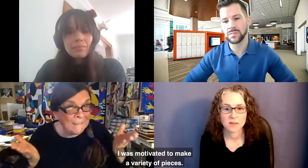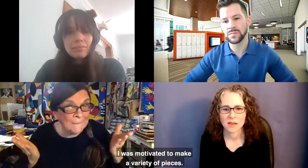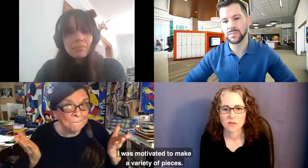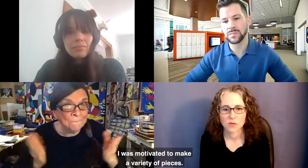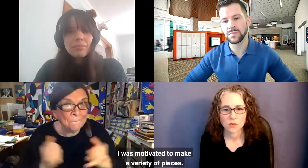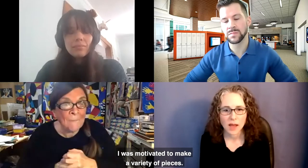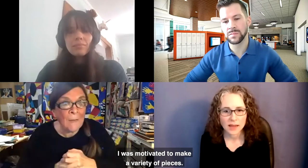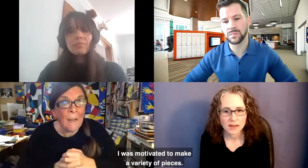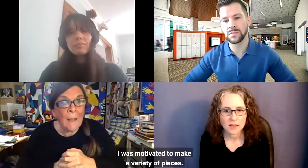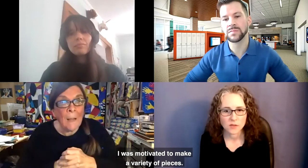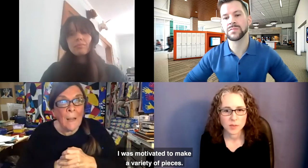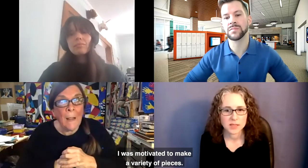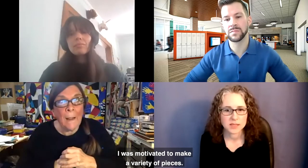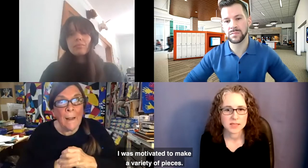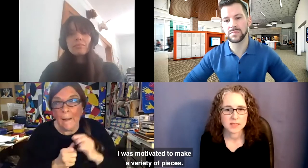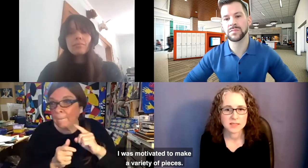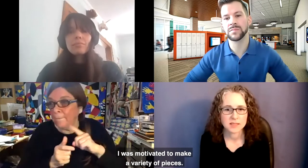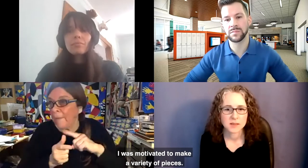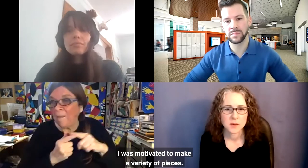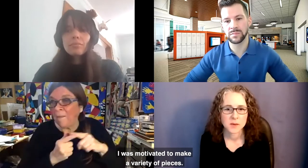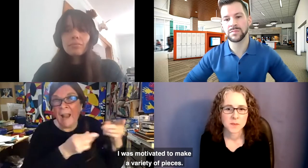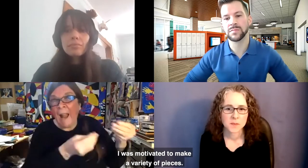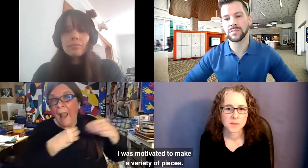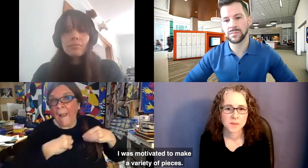to make a variety of pieces.